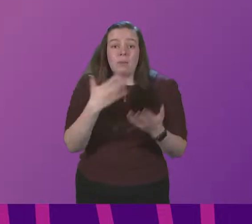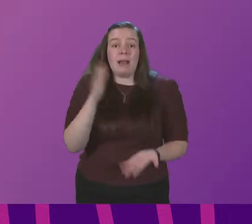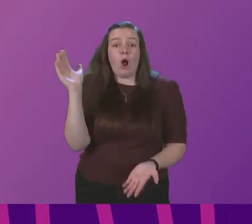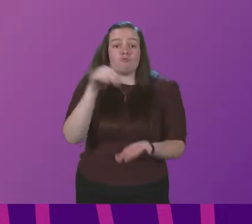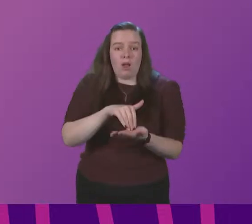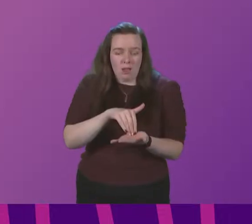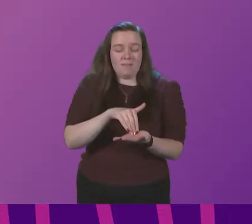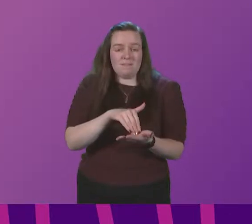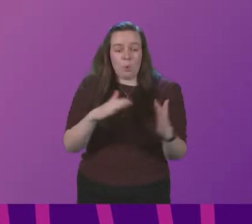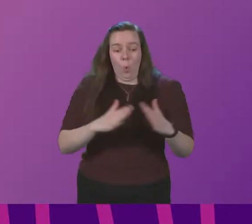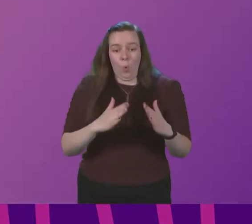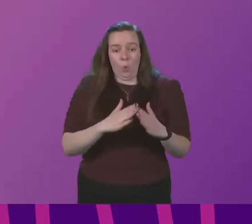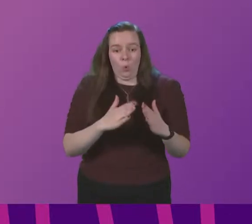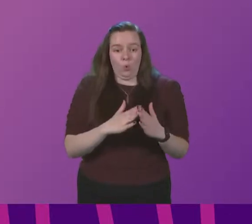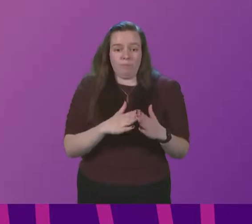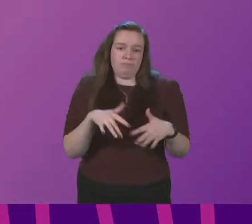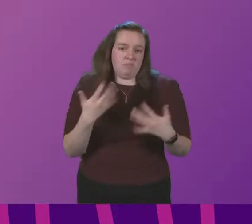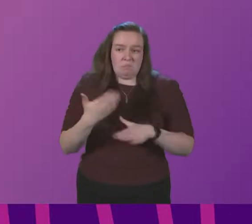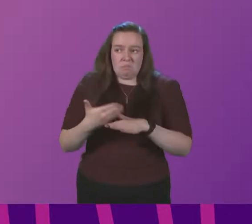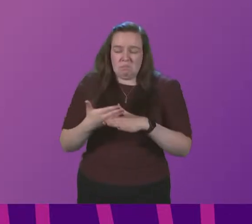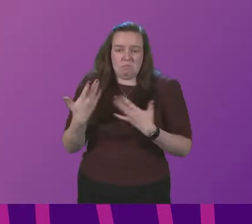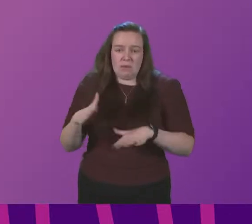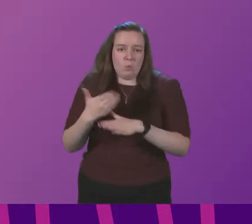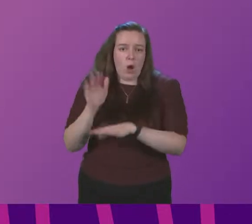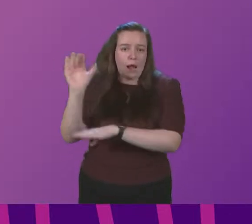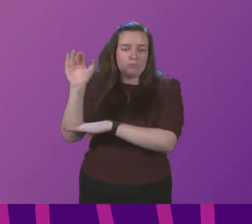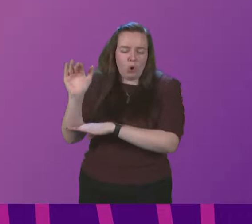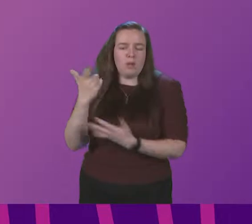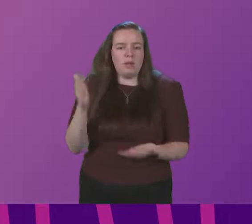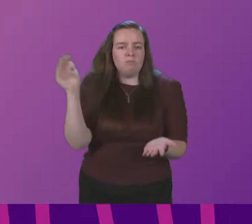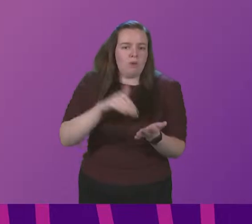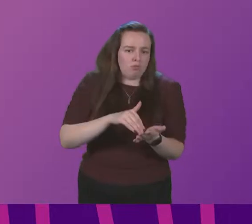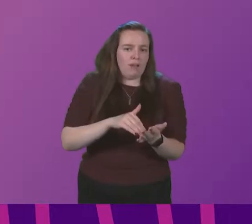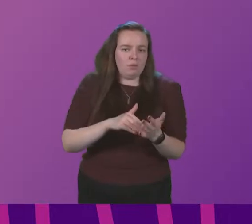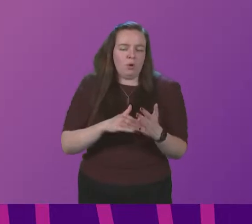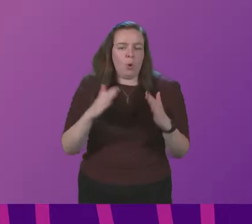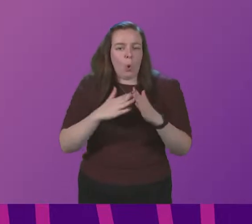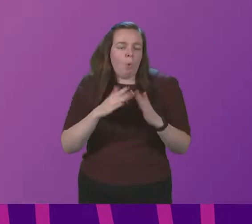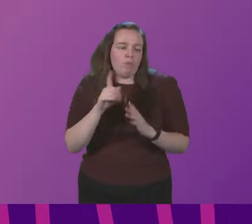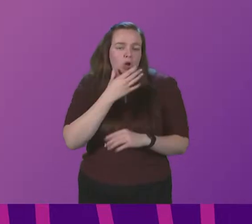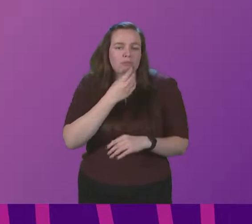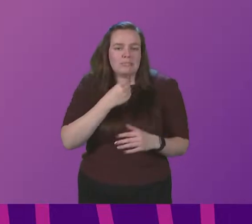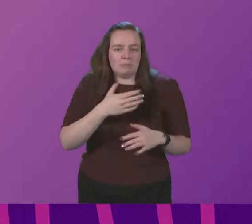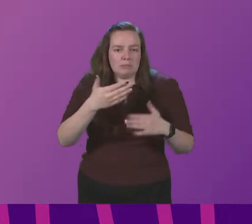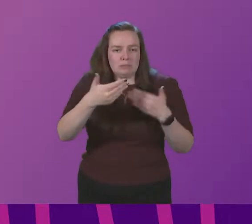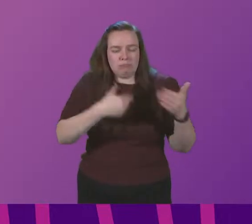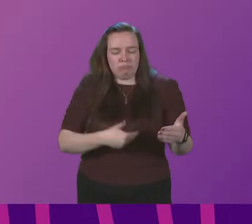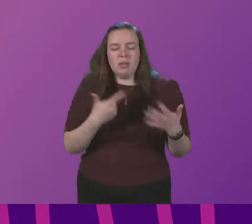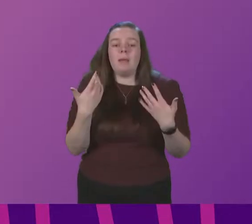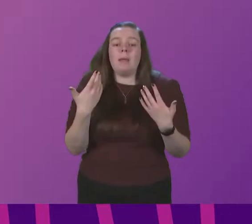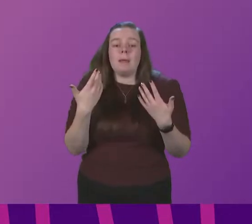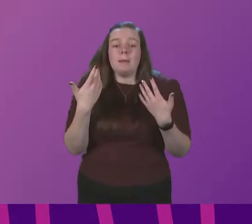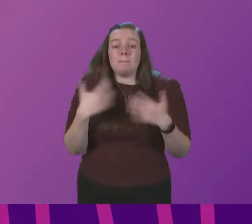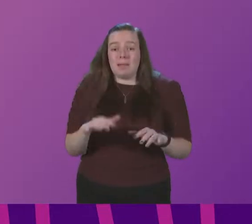home they are obviously working abroad but they have arrived home for the Christmas break and they have had in respective